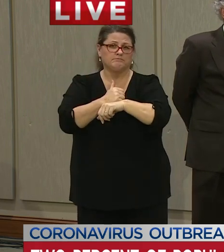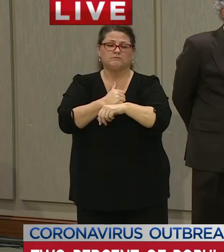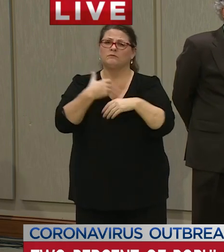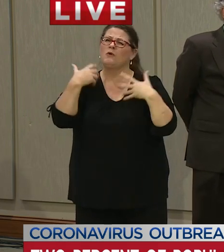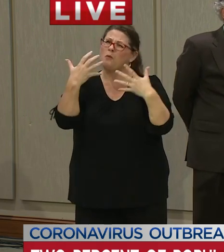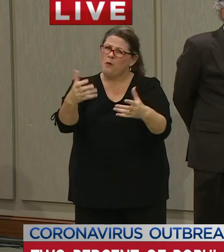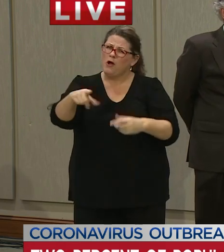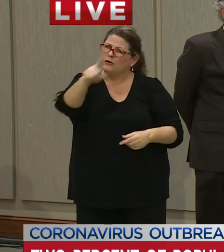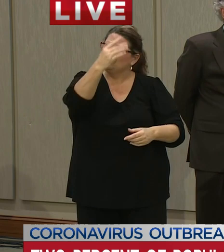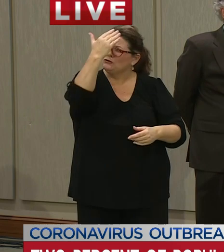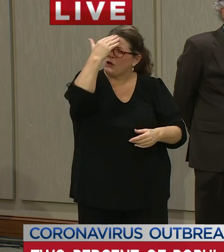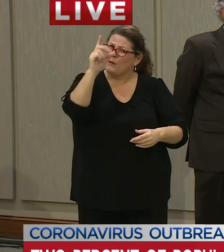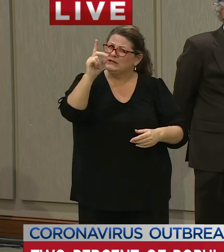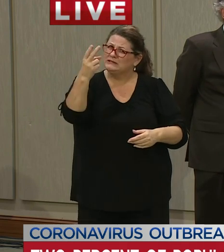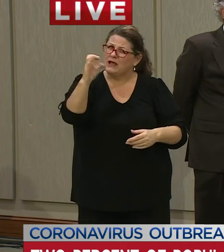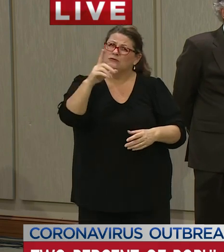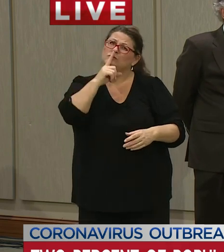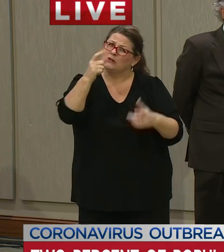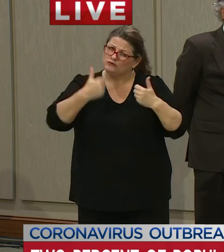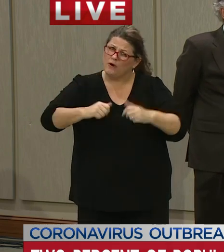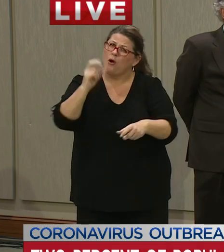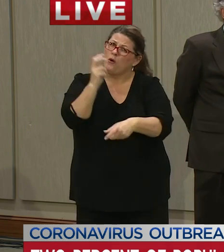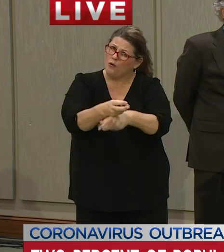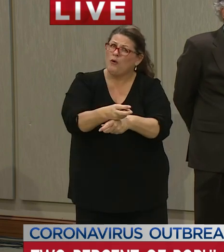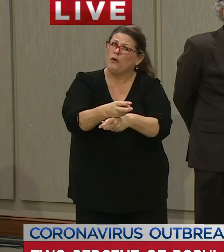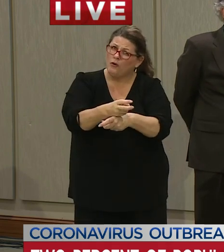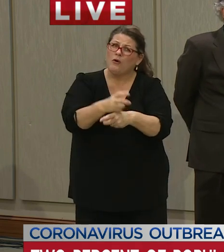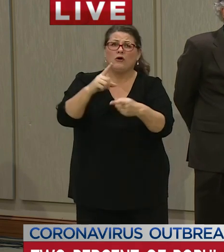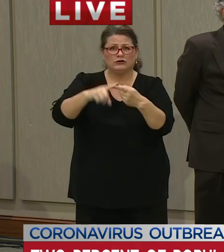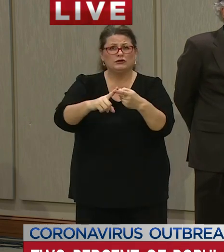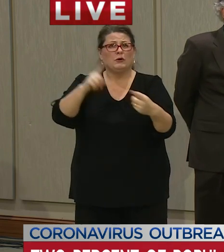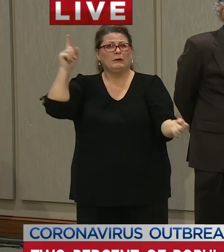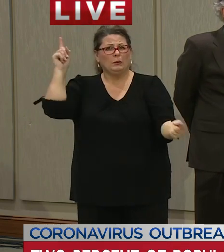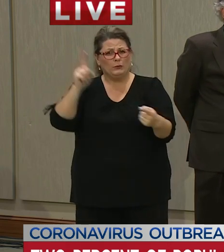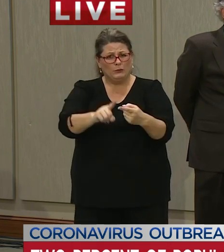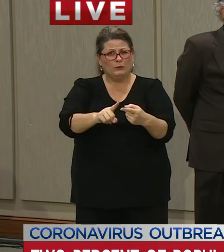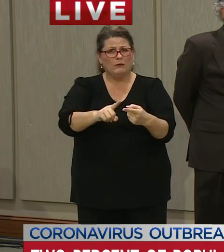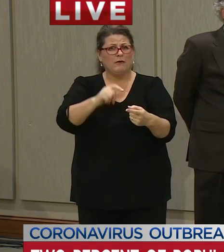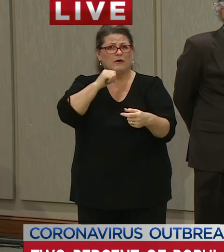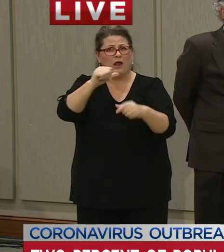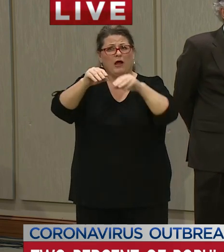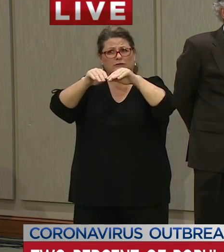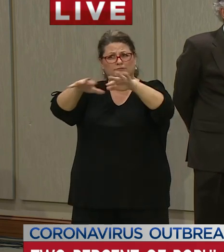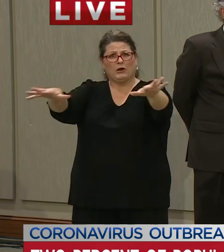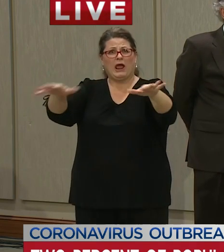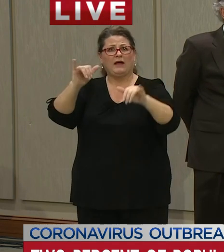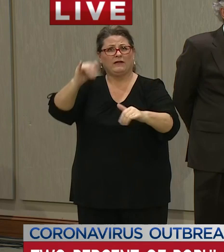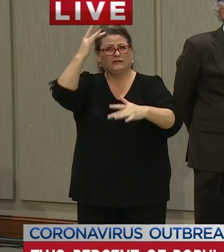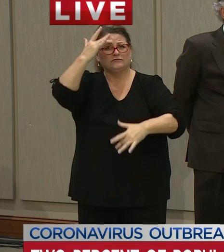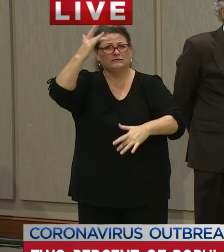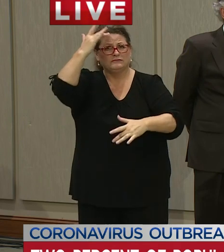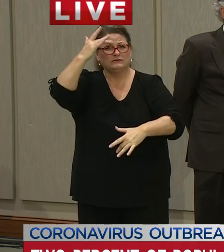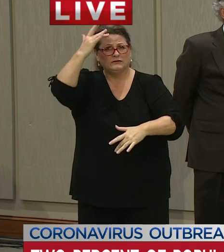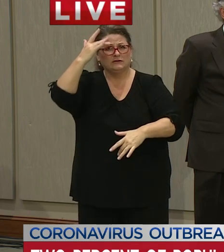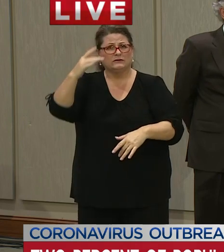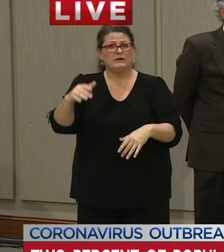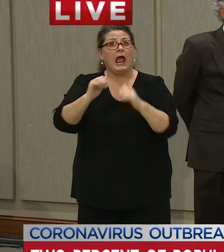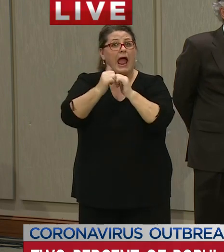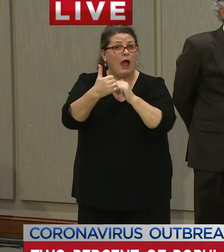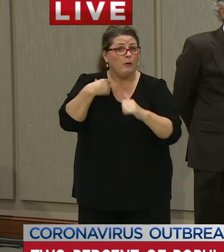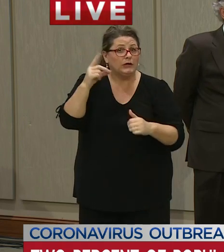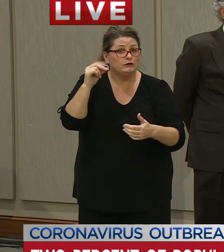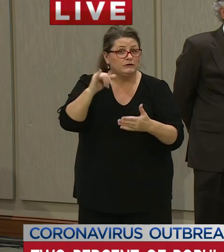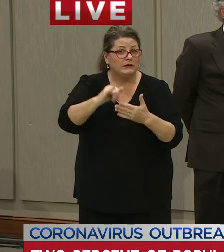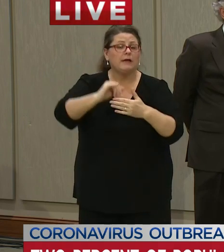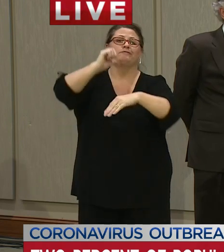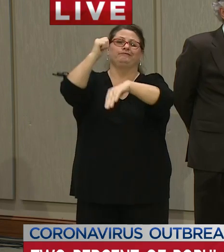that DHEC is doing everything we can to stop the spread of COVID-19 and a key component of that is increasing our testing